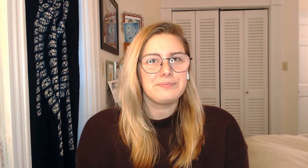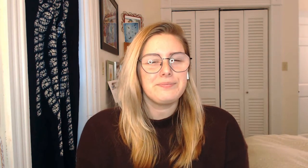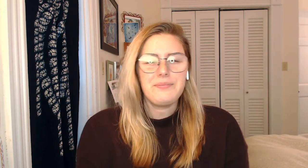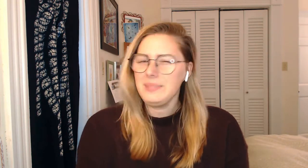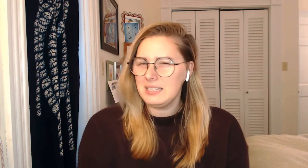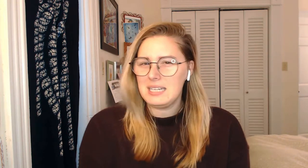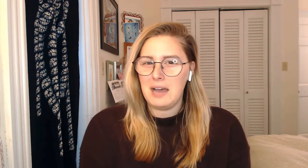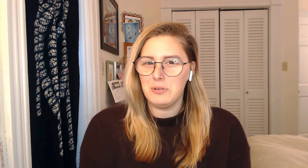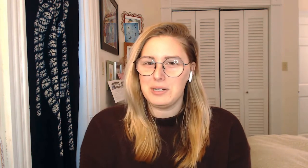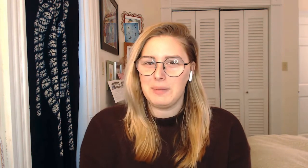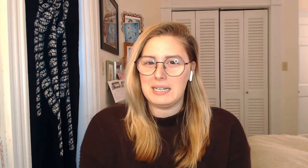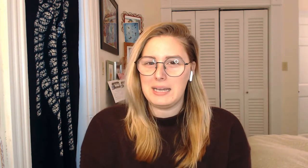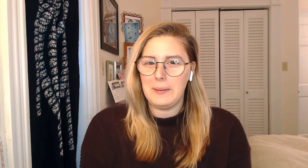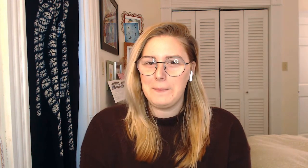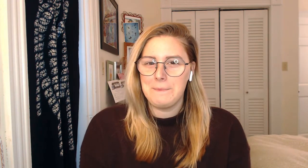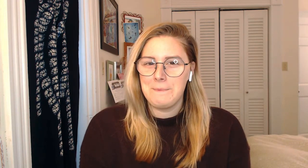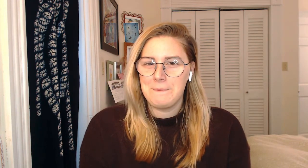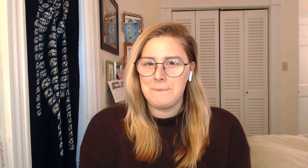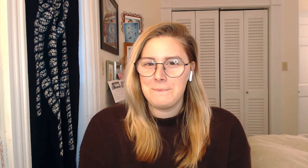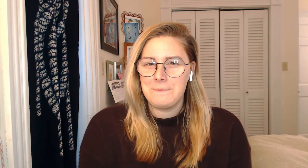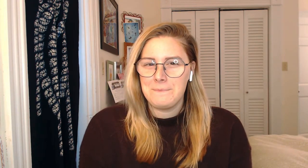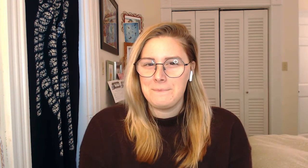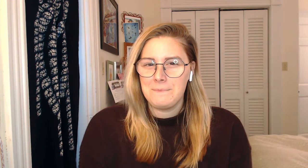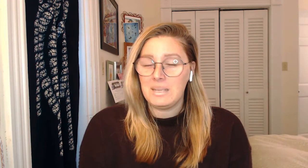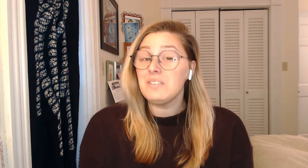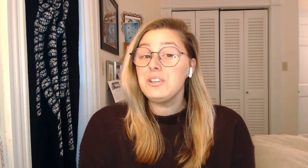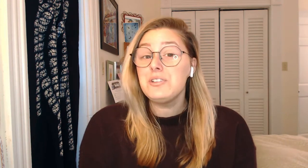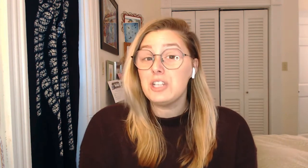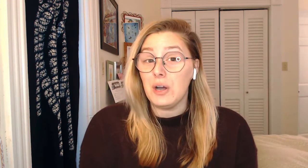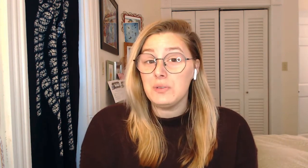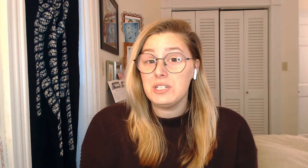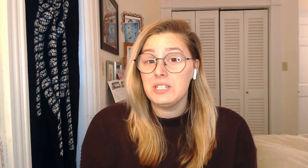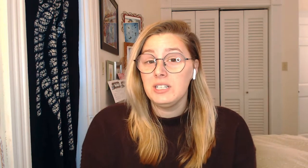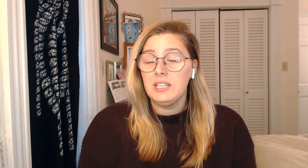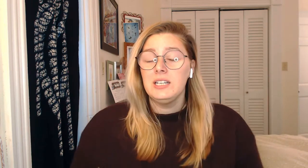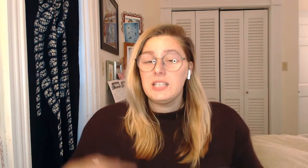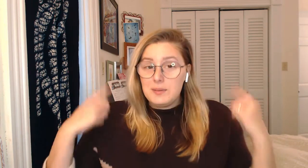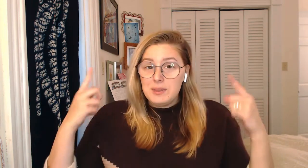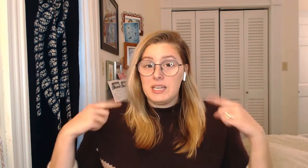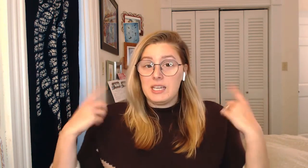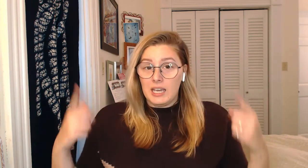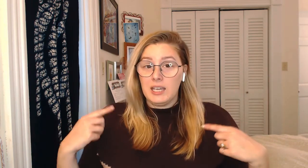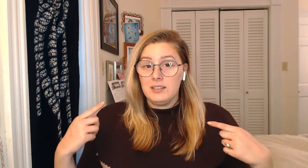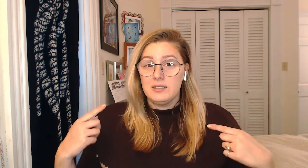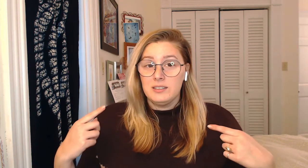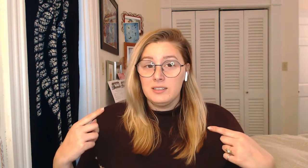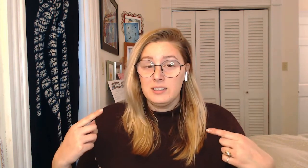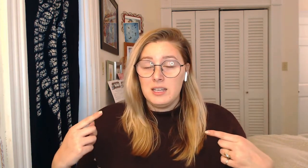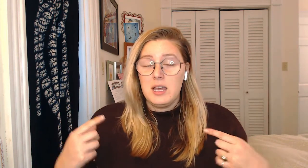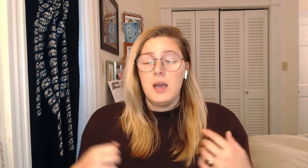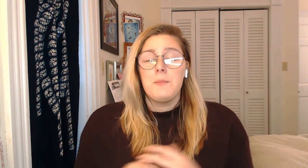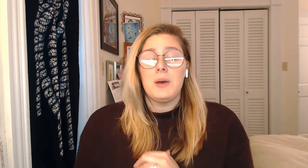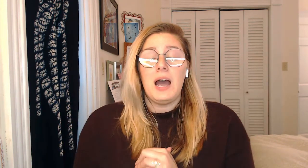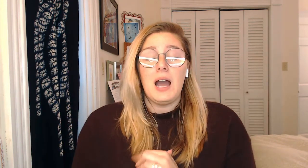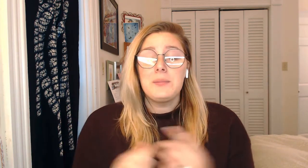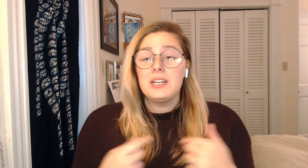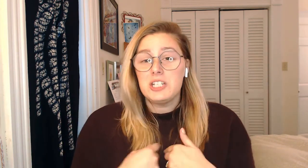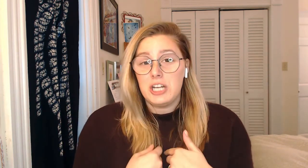Do you have one in mind yet? If you don't, keep thinking. But I'm going to share